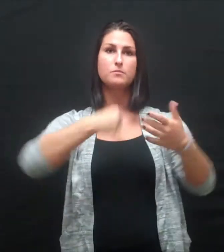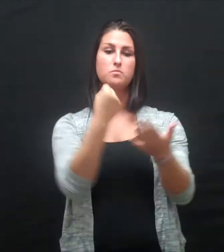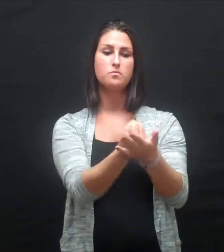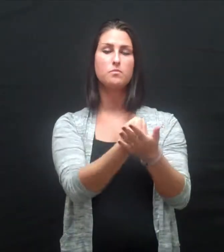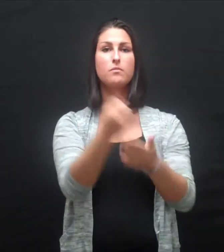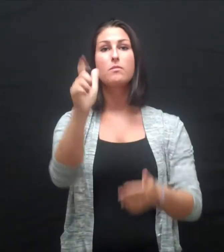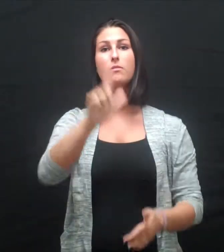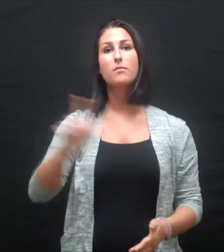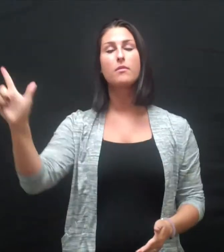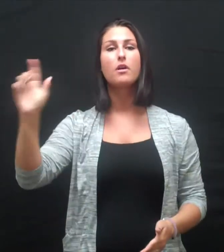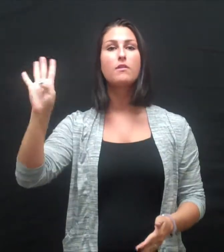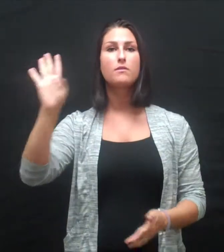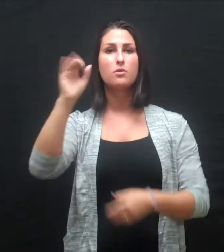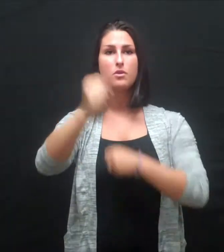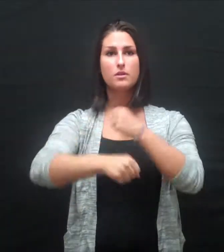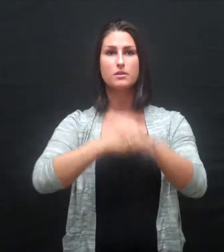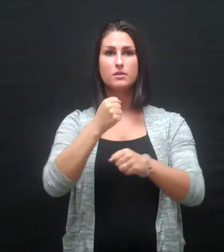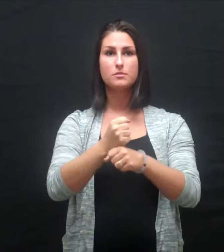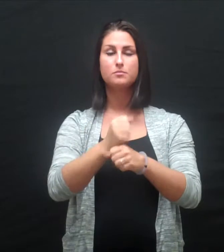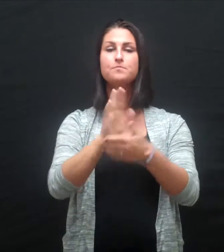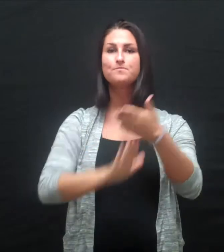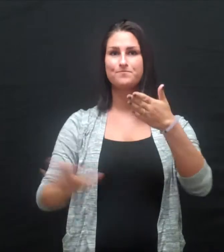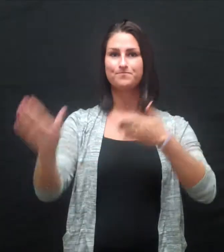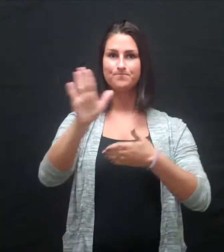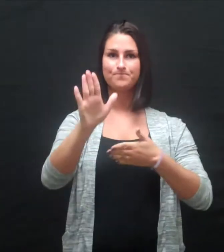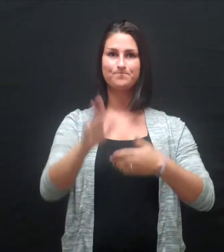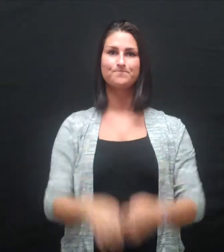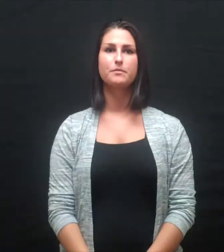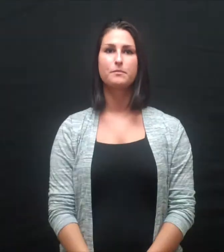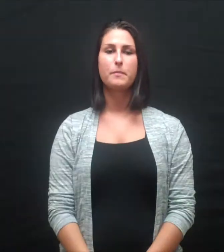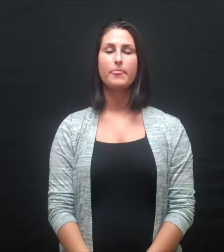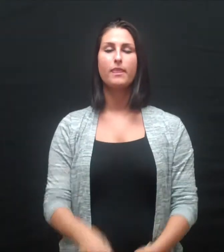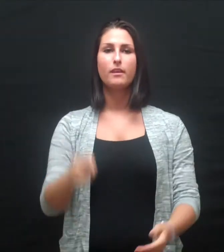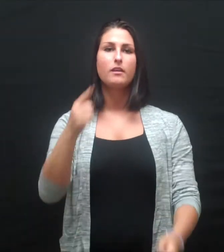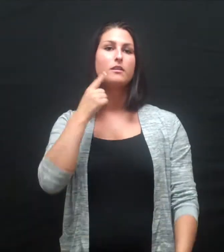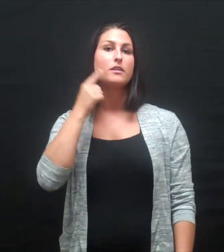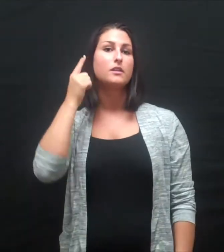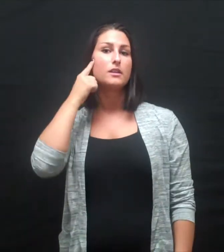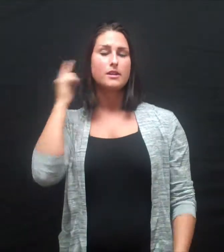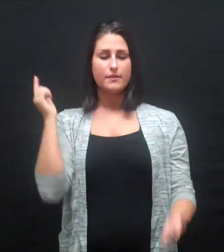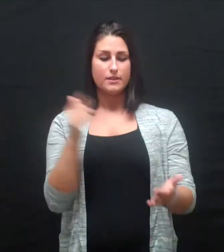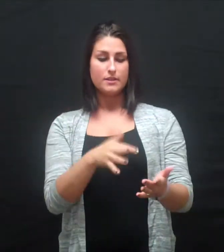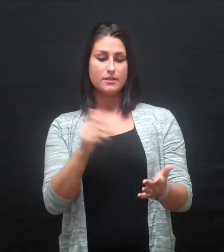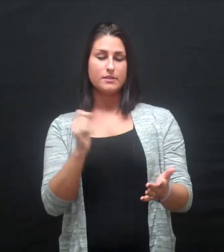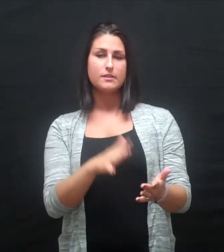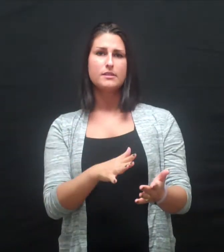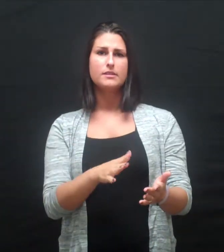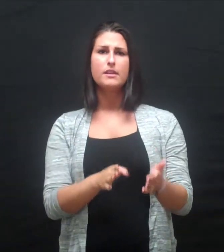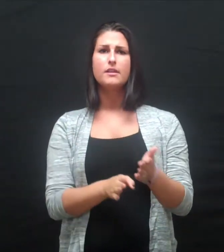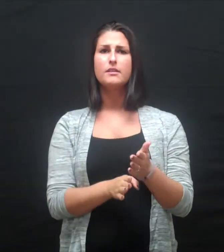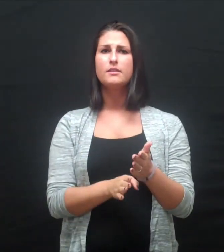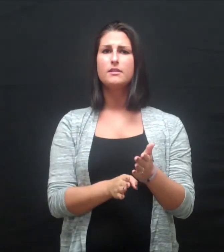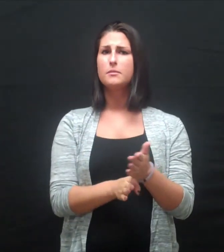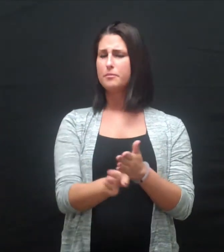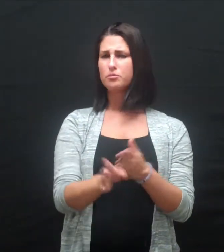Lastly, I have been a Presidential Scholarship recipient for all four years of college. As a deaf studies minor,